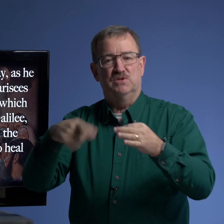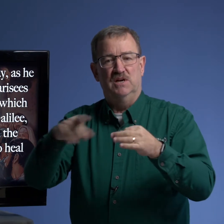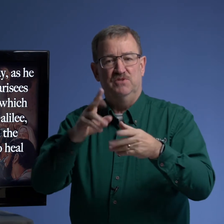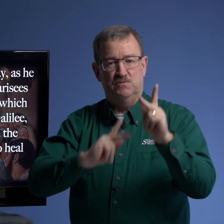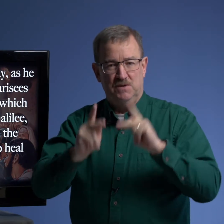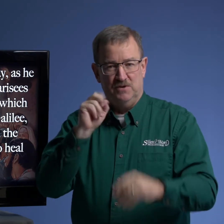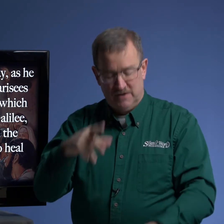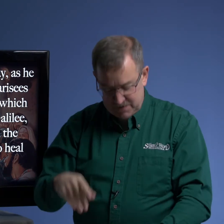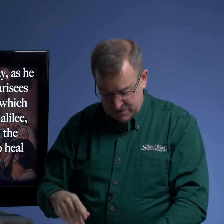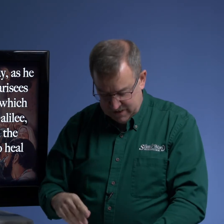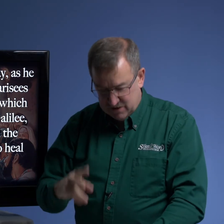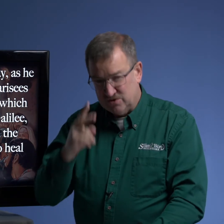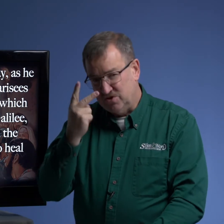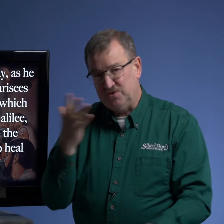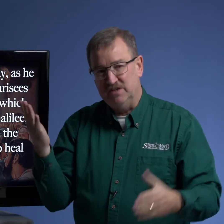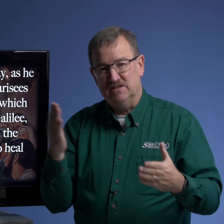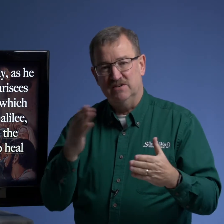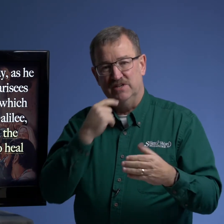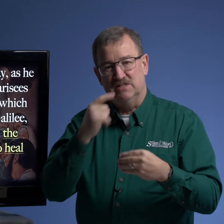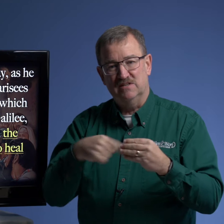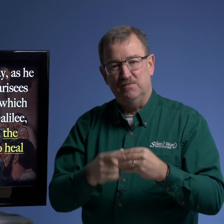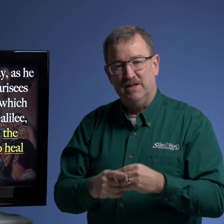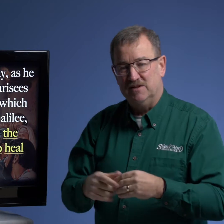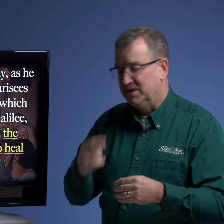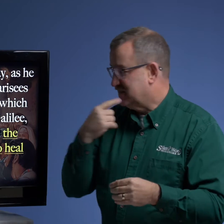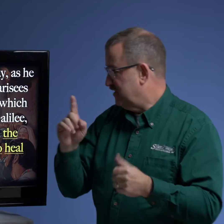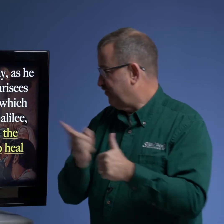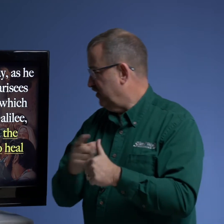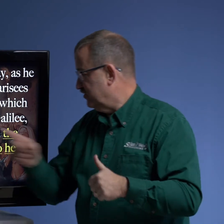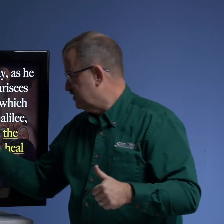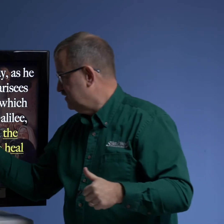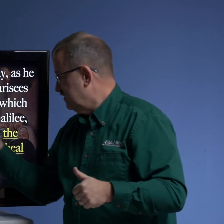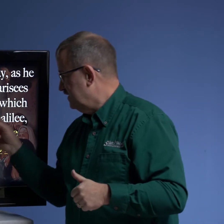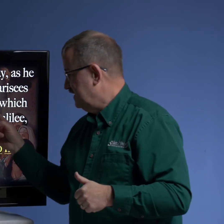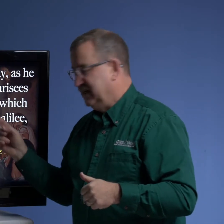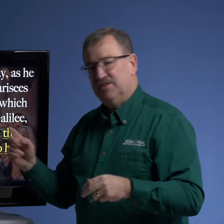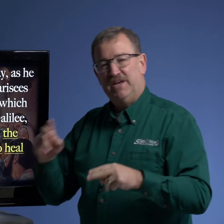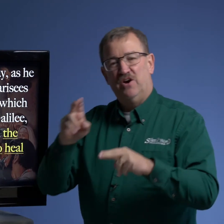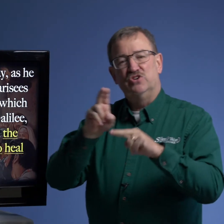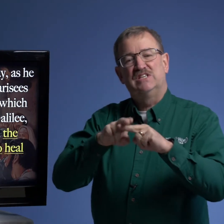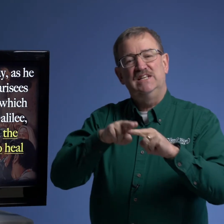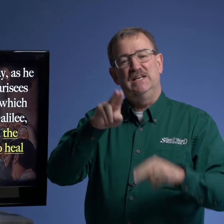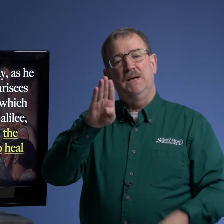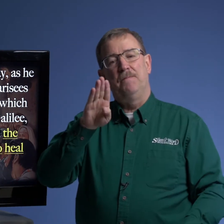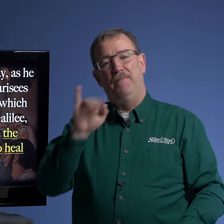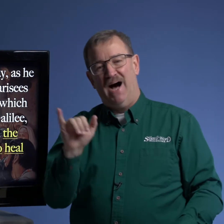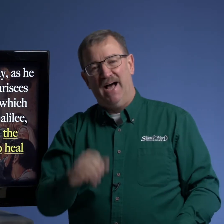of these people all right there's two things here that it says about them it says first they are sitting by